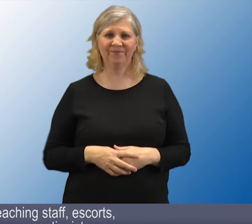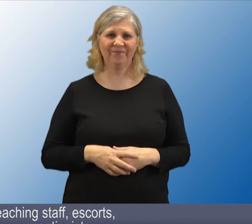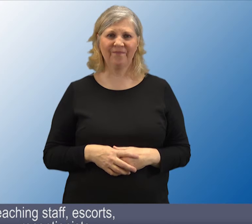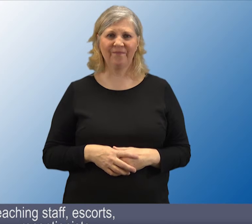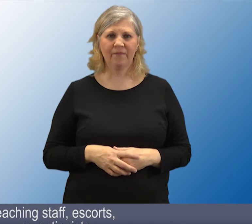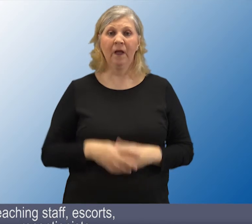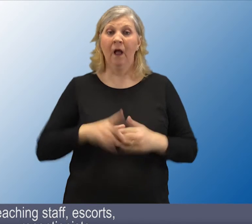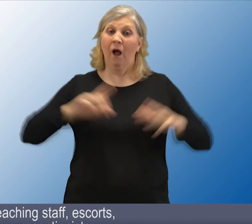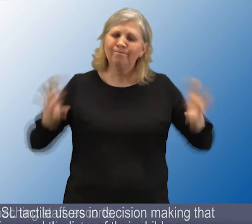receptionists